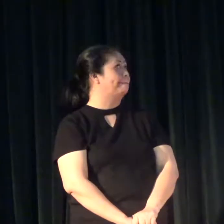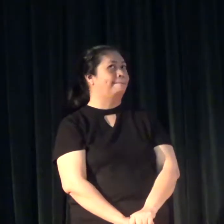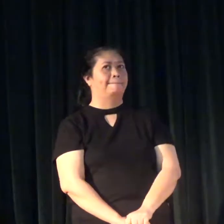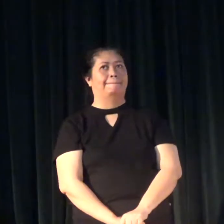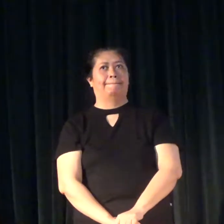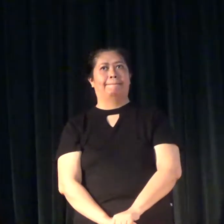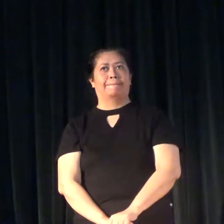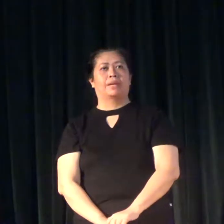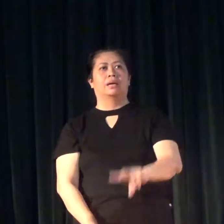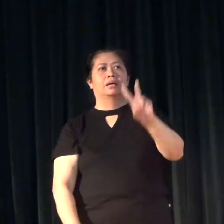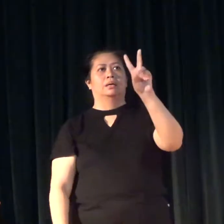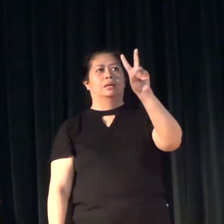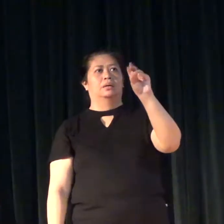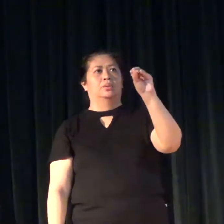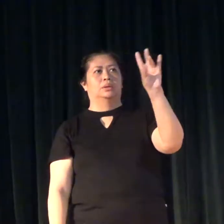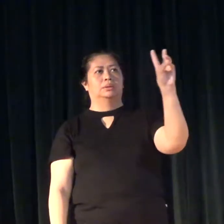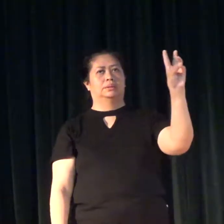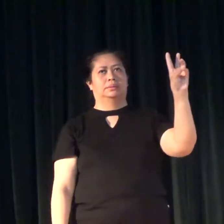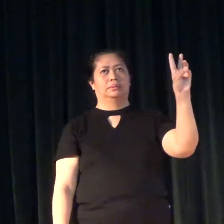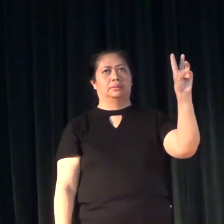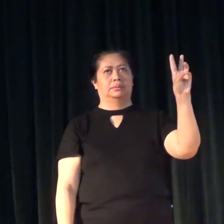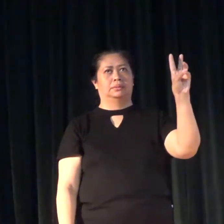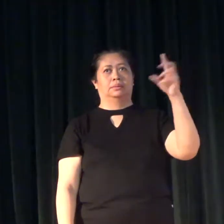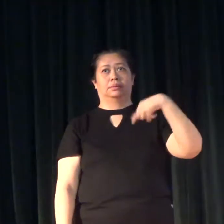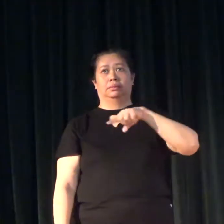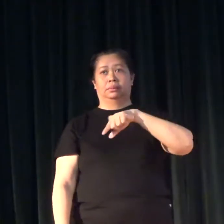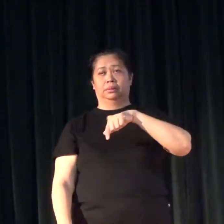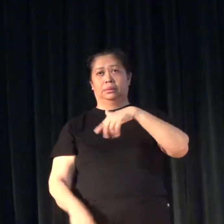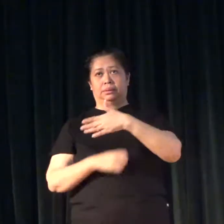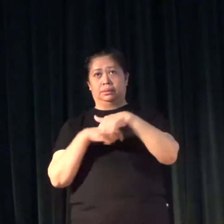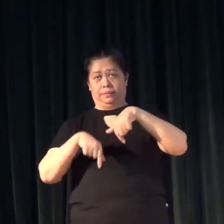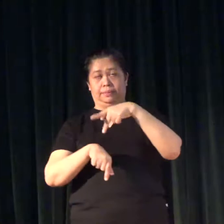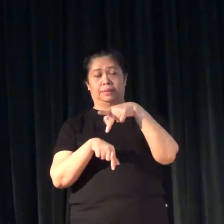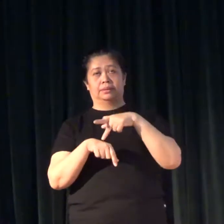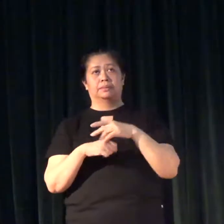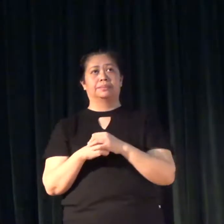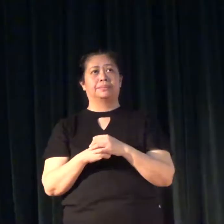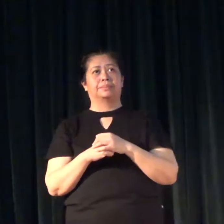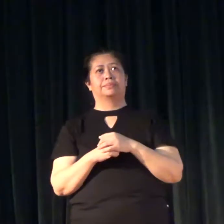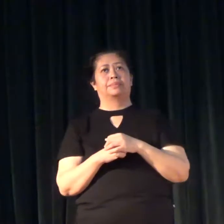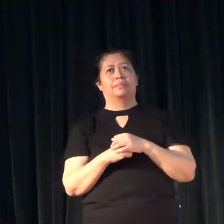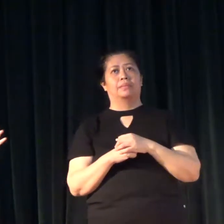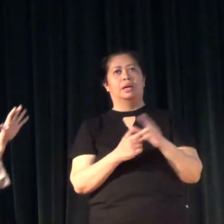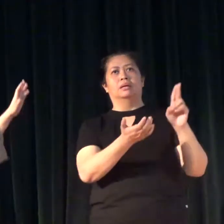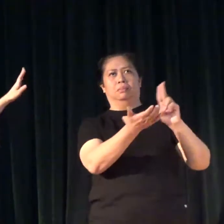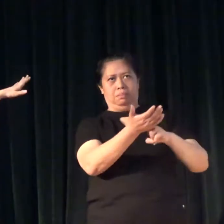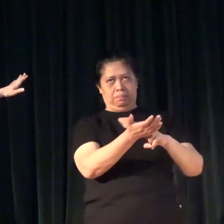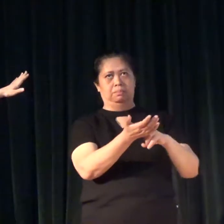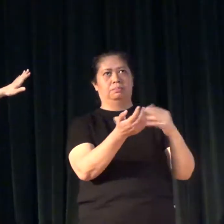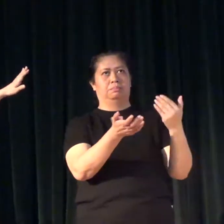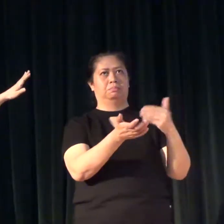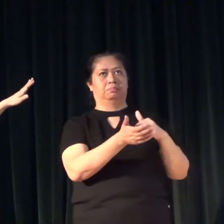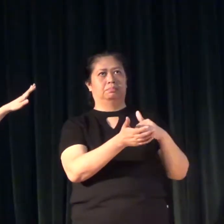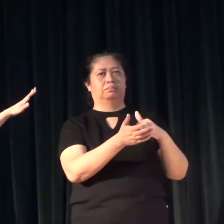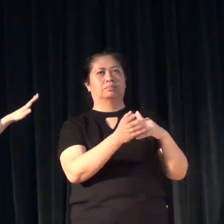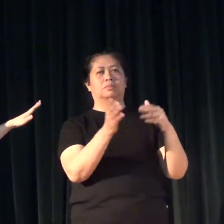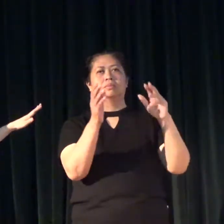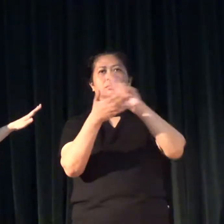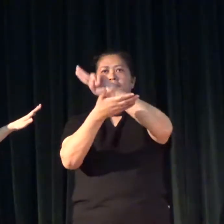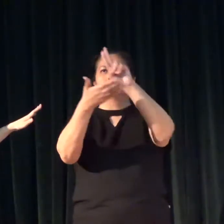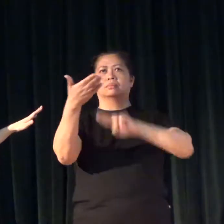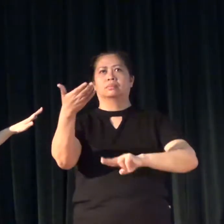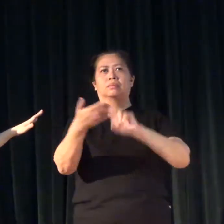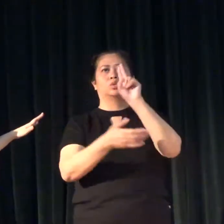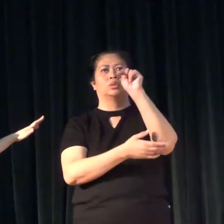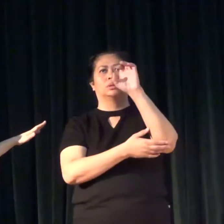in 2006, our country signed the Convention on the